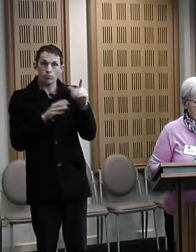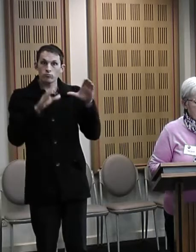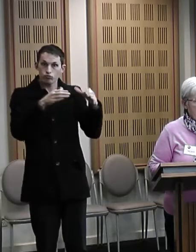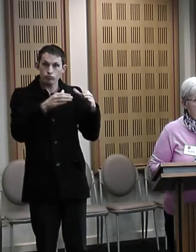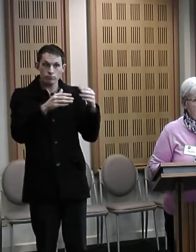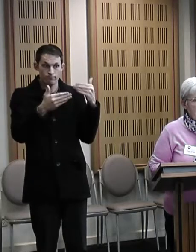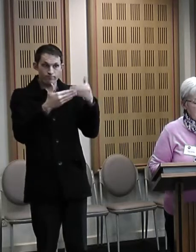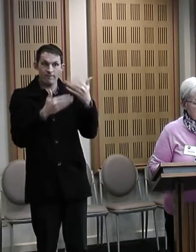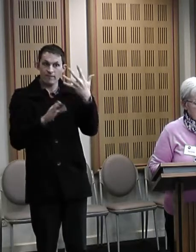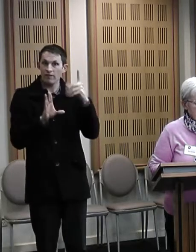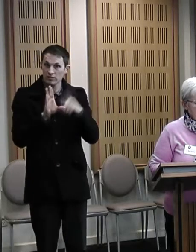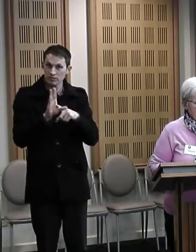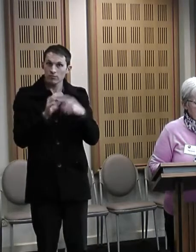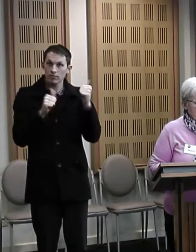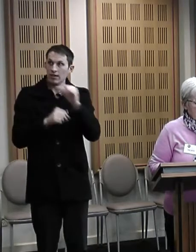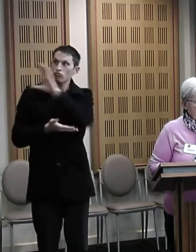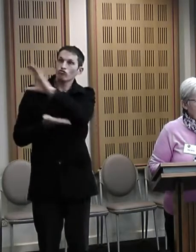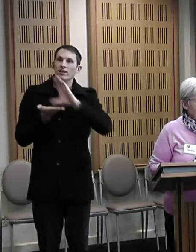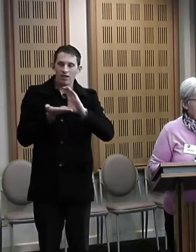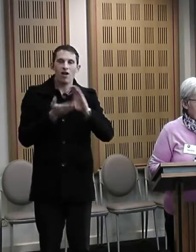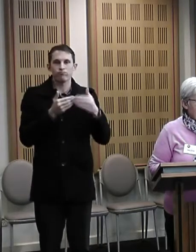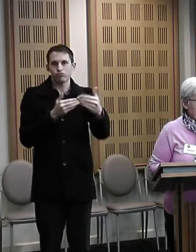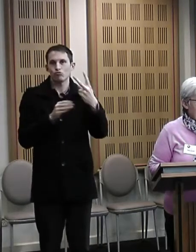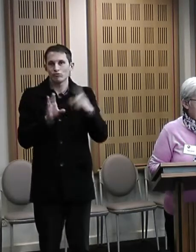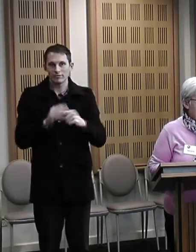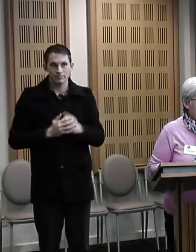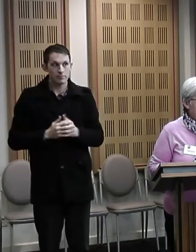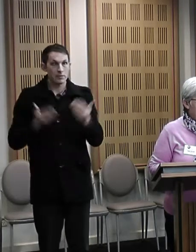prior to the grant funding. Kim Wiese